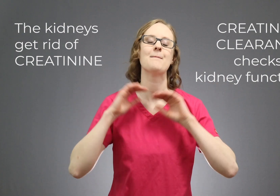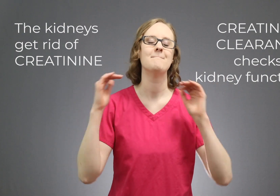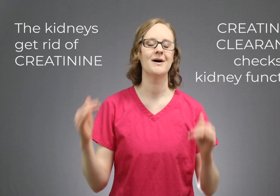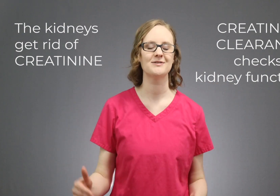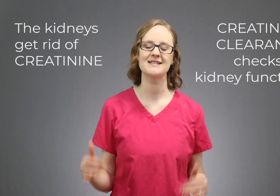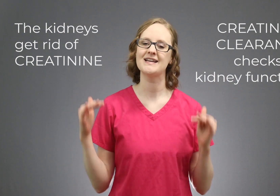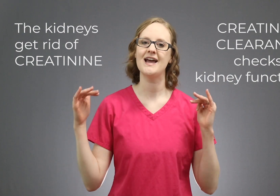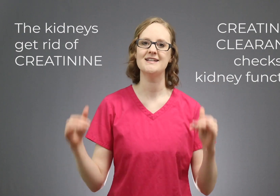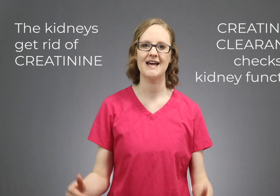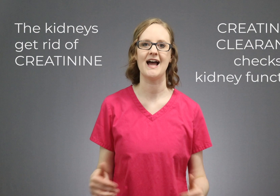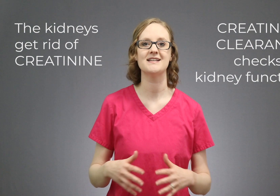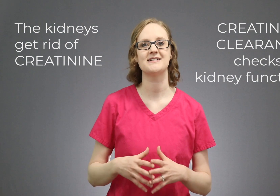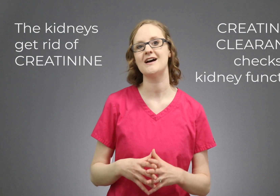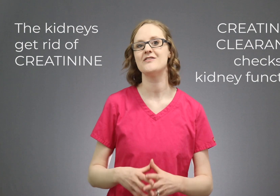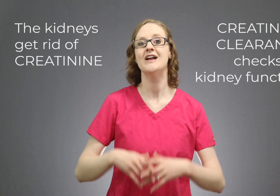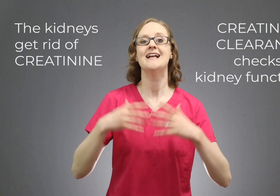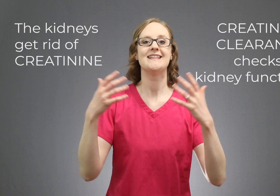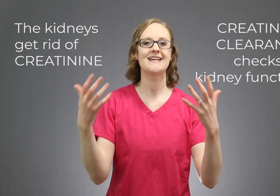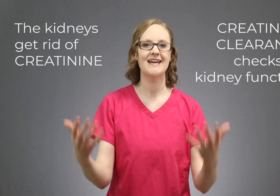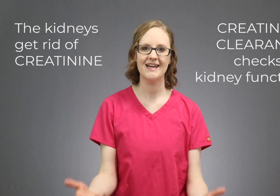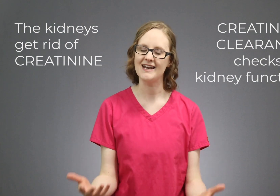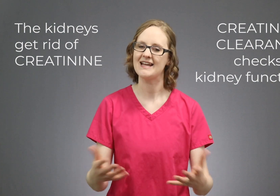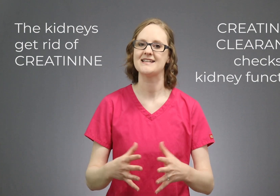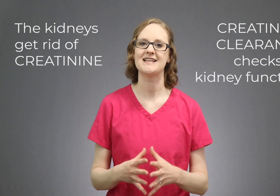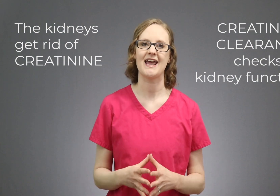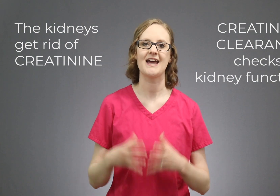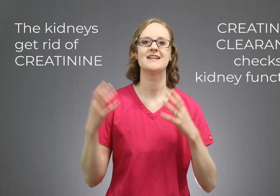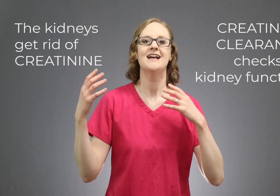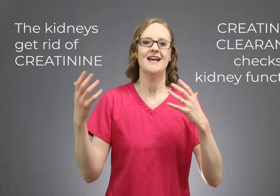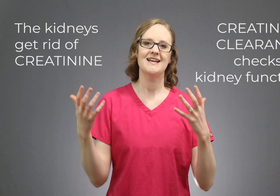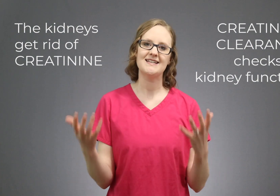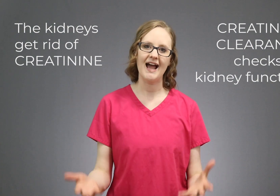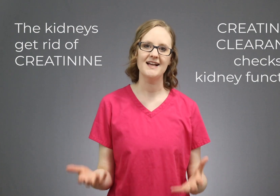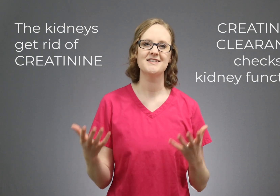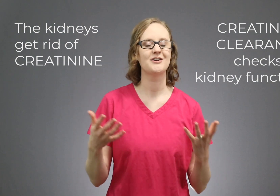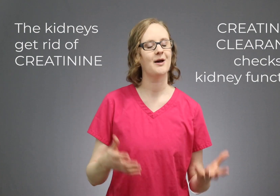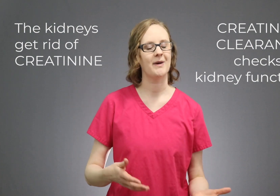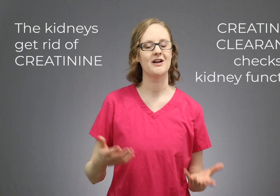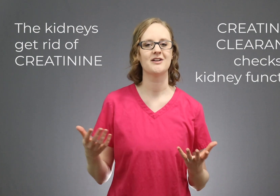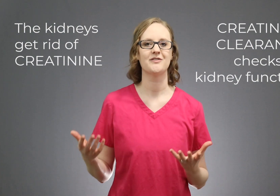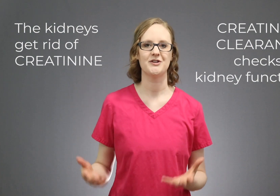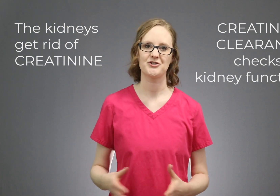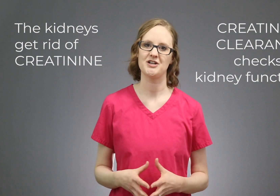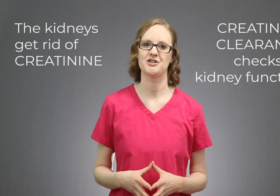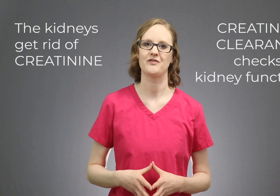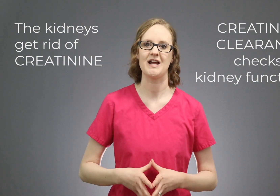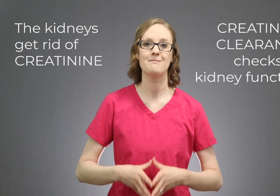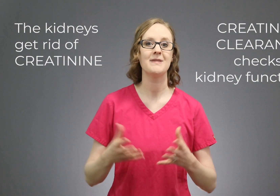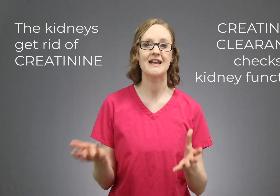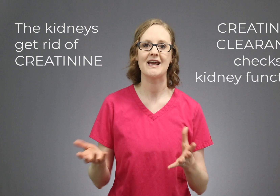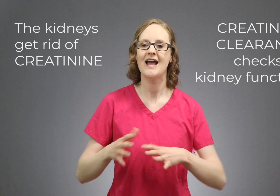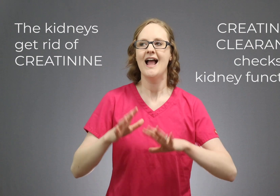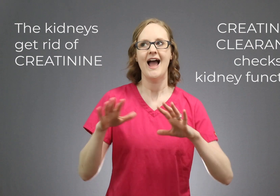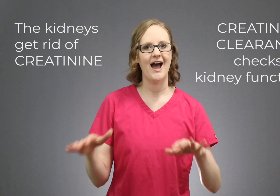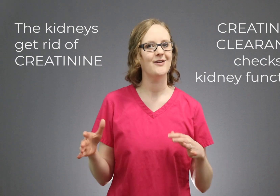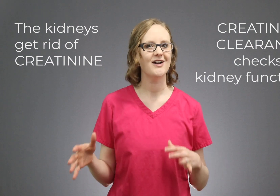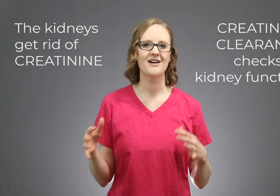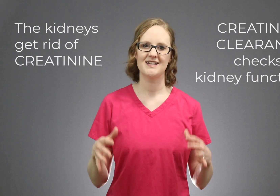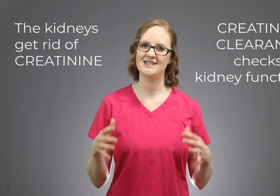mostly a test of the kidneys, and it tests the glomerular filtration rate, meaning how long does